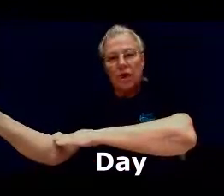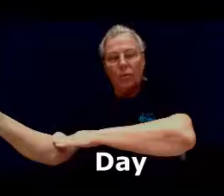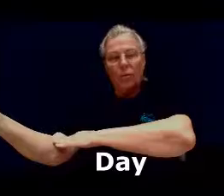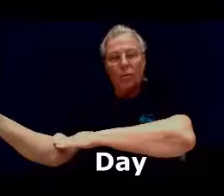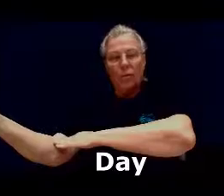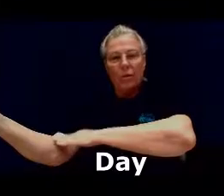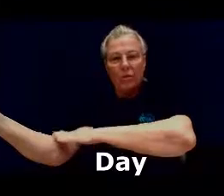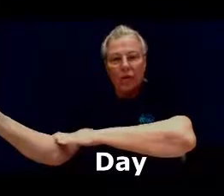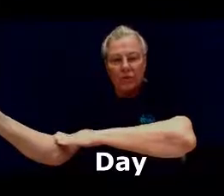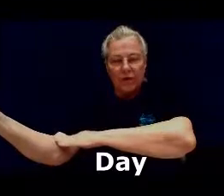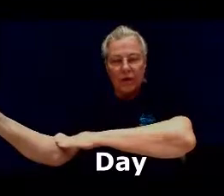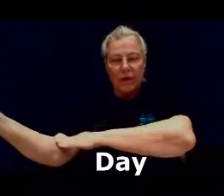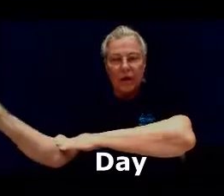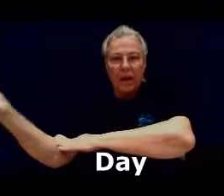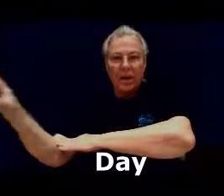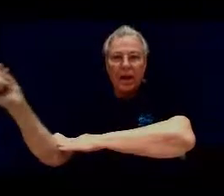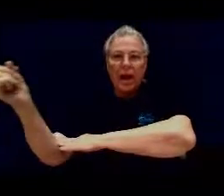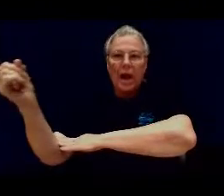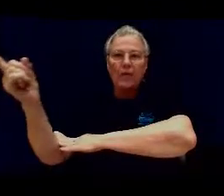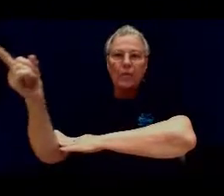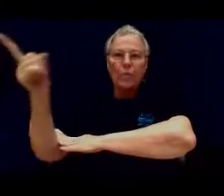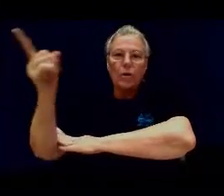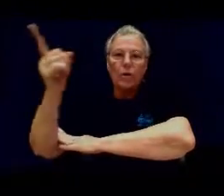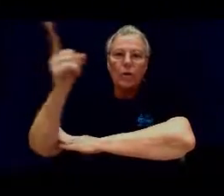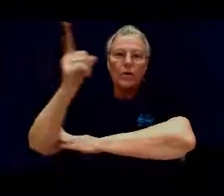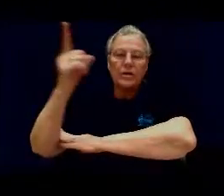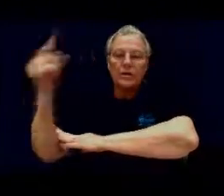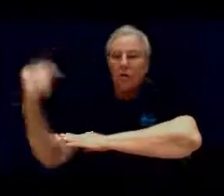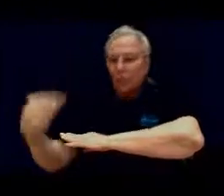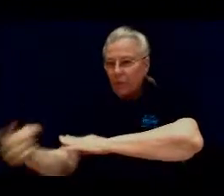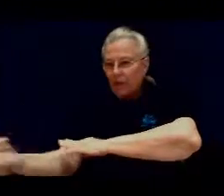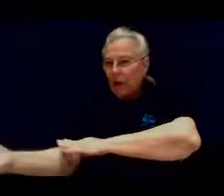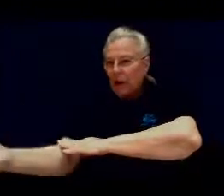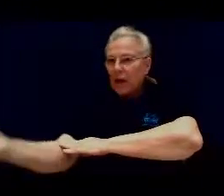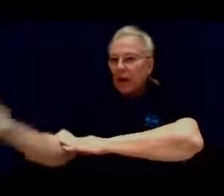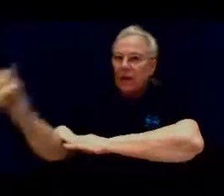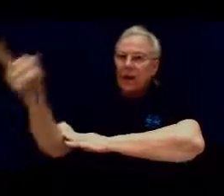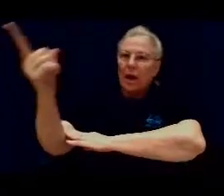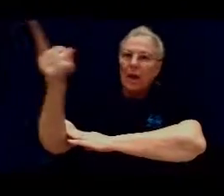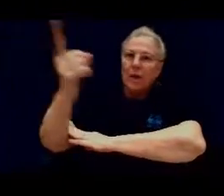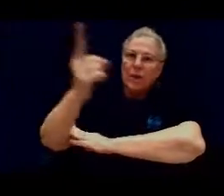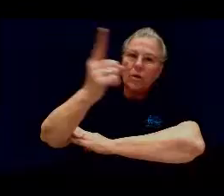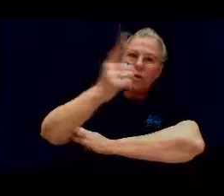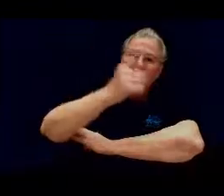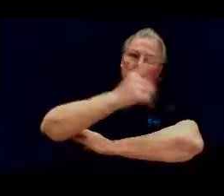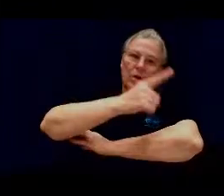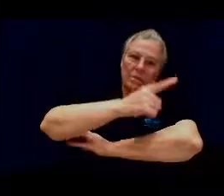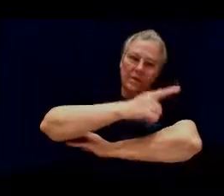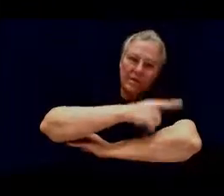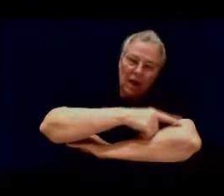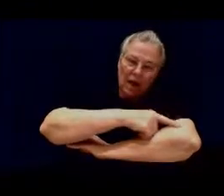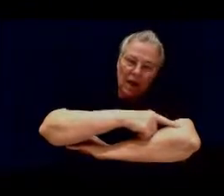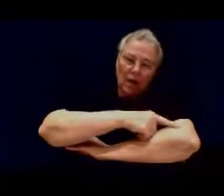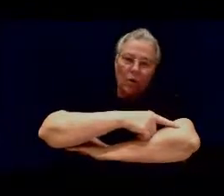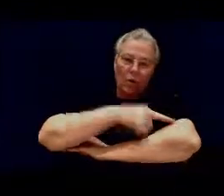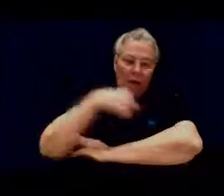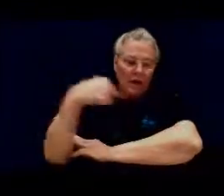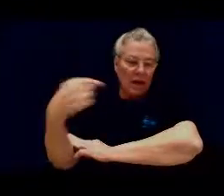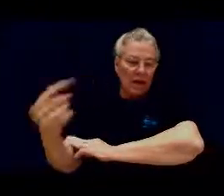elbow of your dominant hand and then point to where the Sun would be coming up going across the sky and going back down